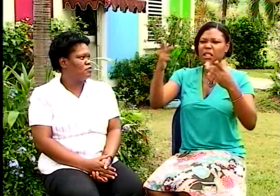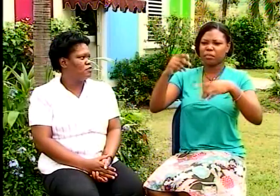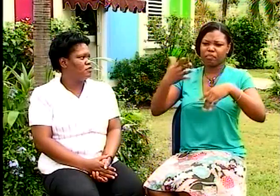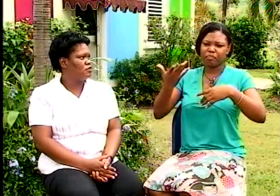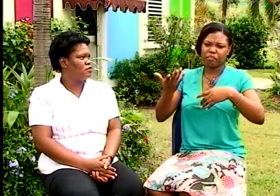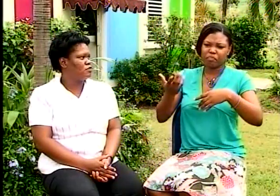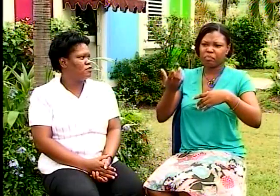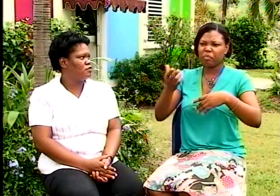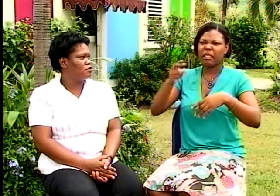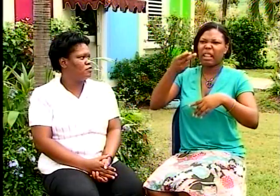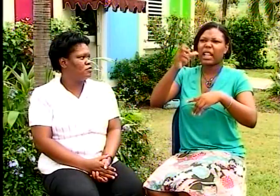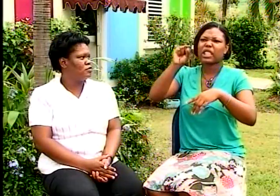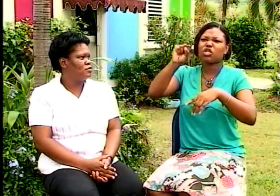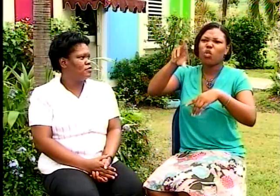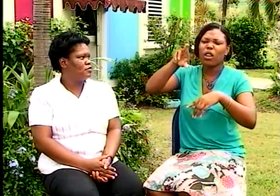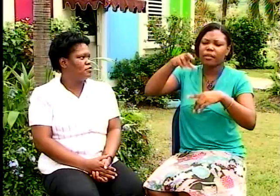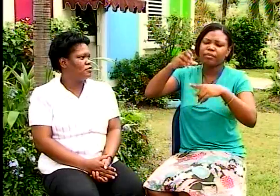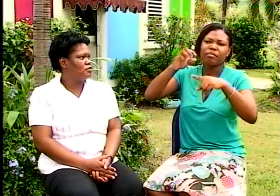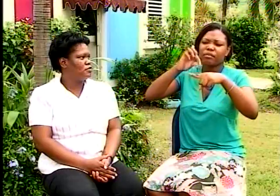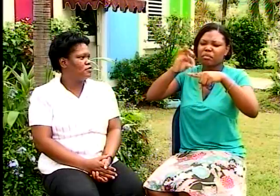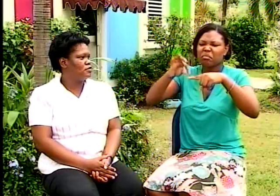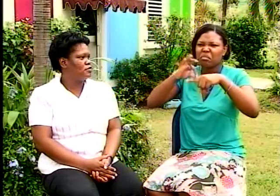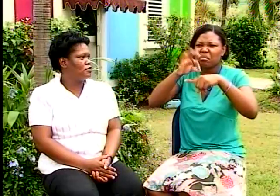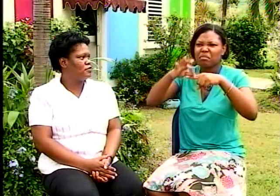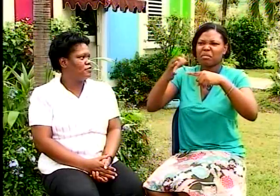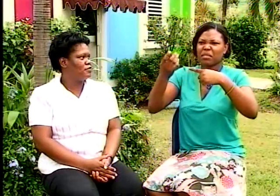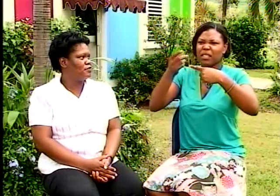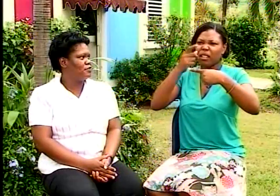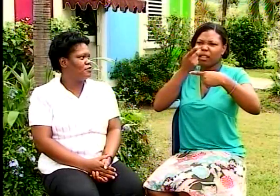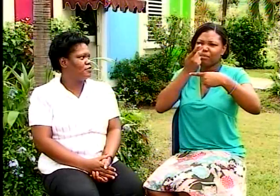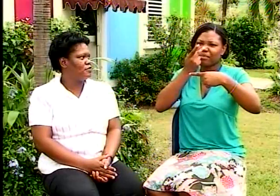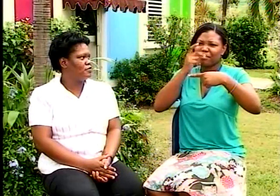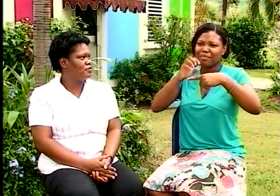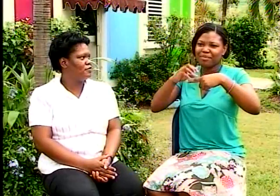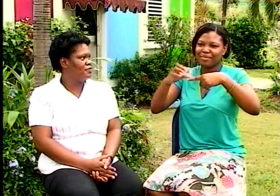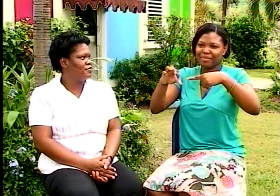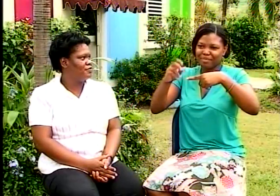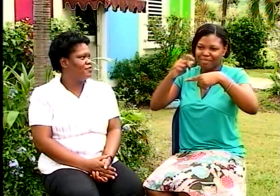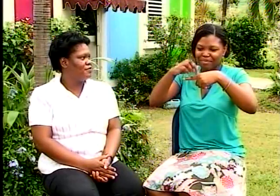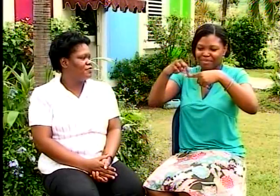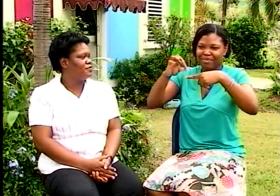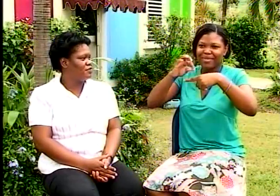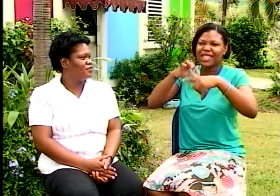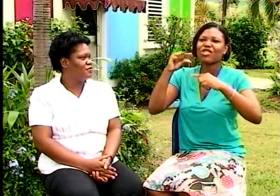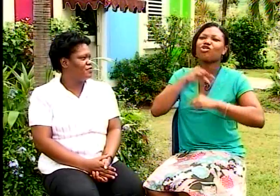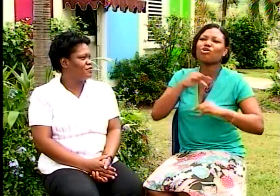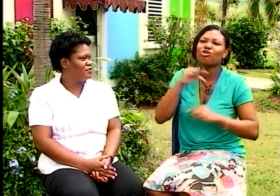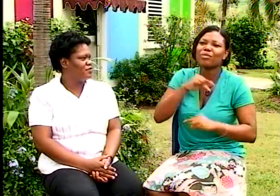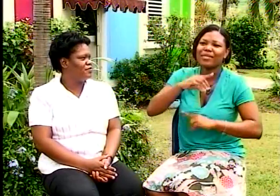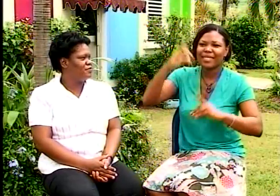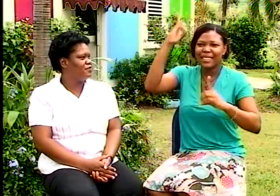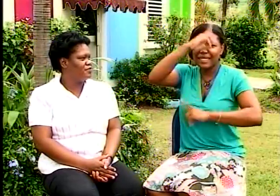example, germs,